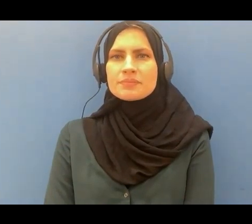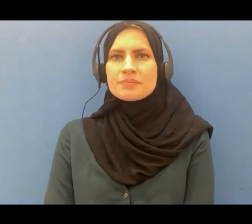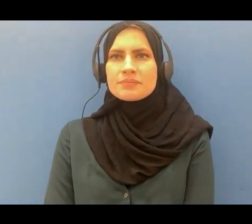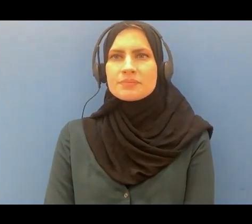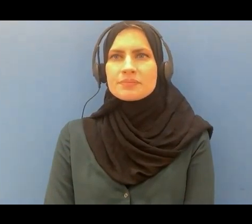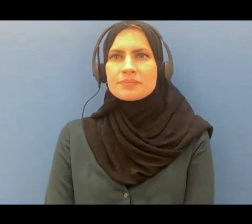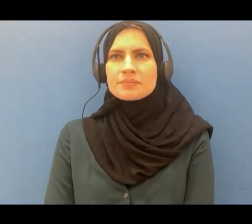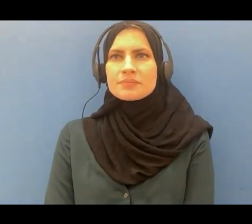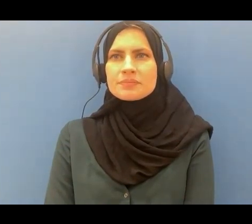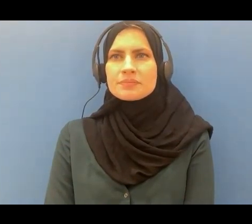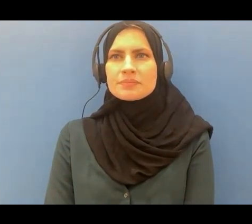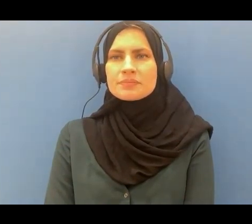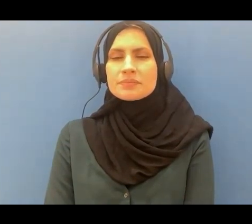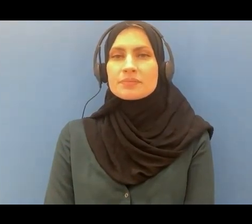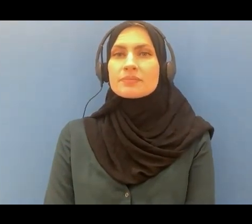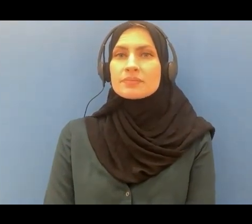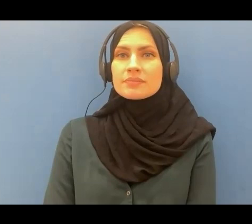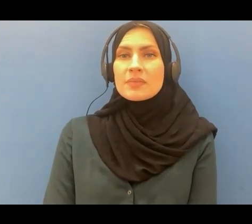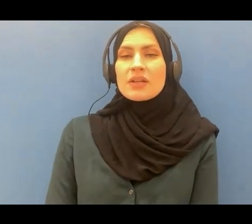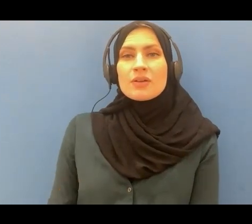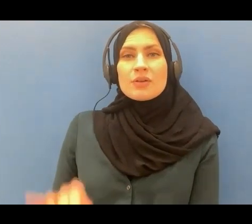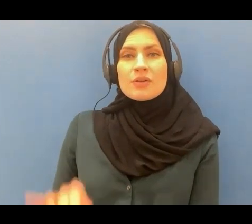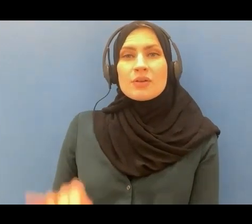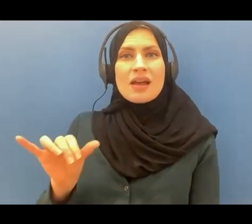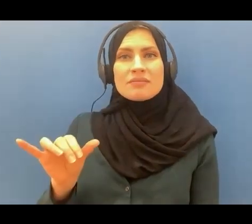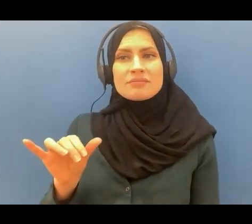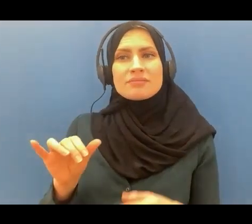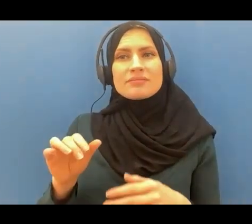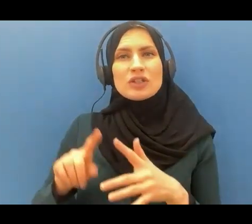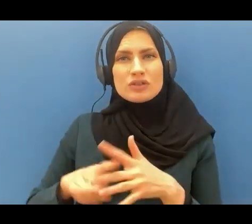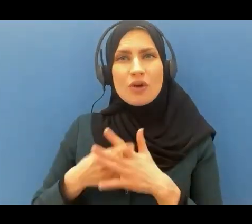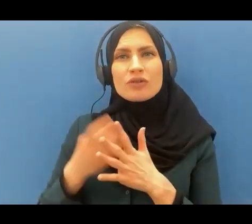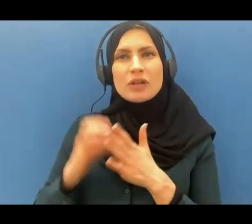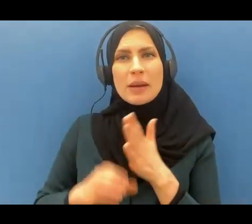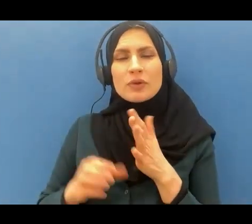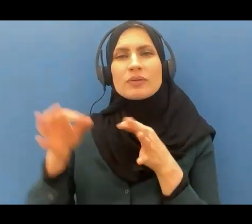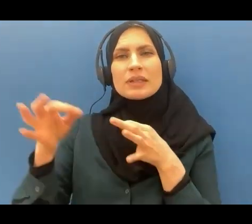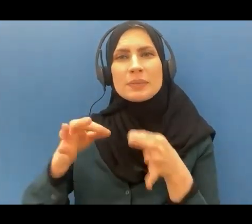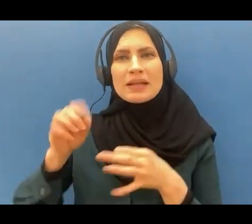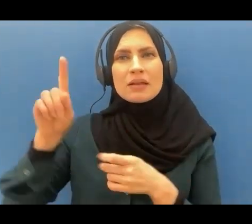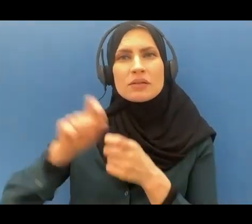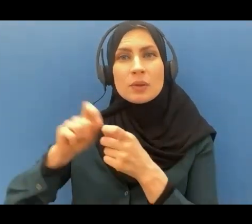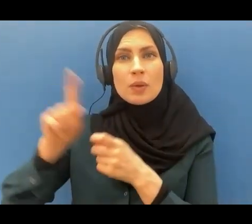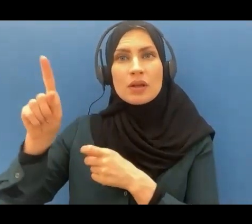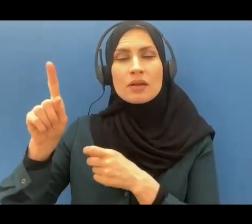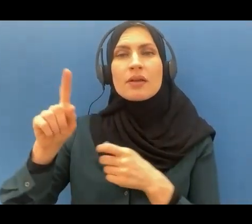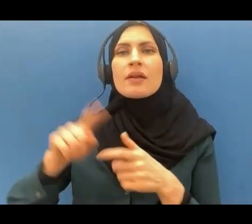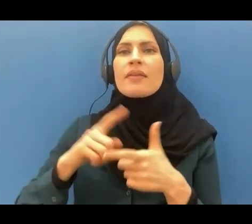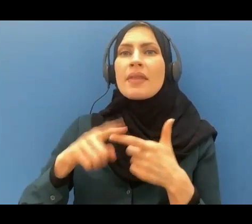with this introduction Allah moves us to the second ayah where he says